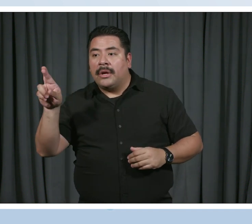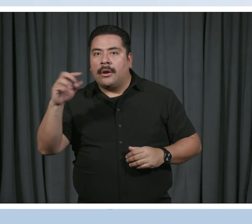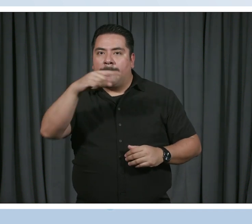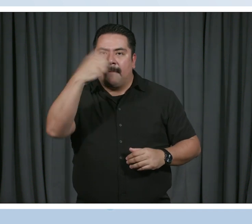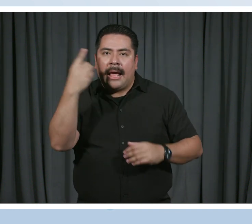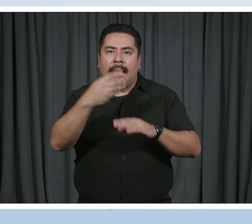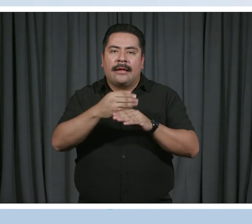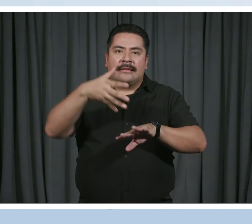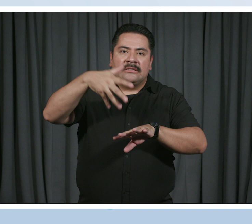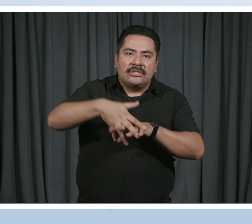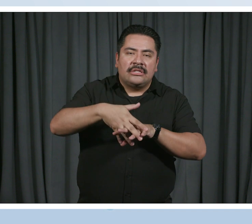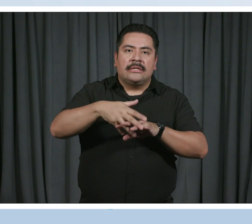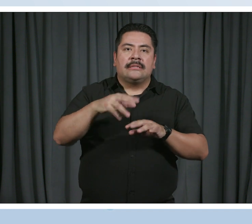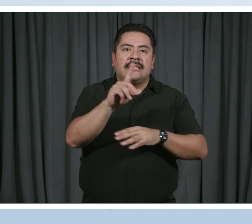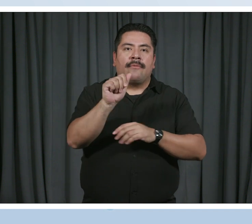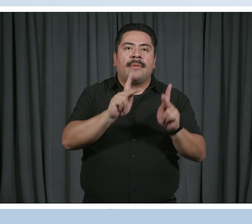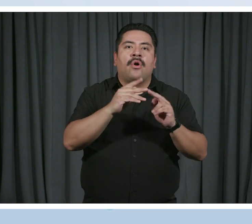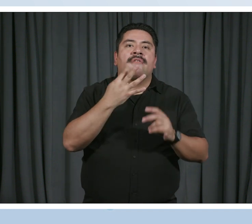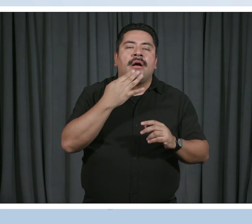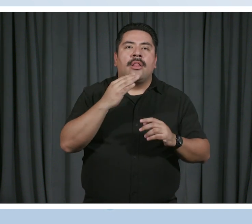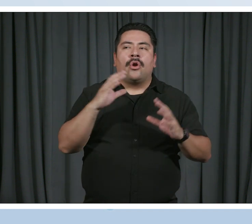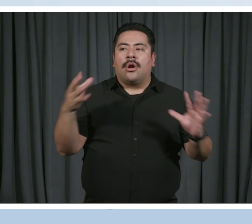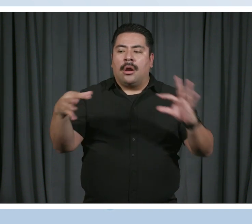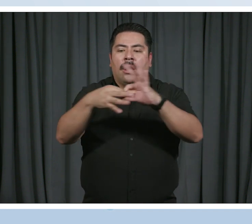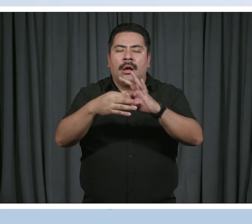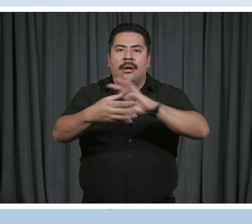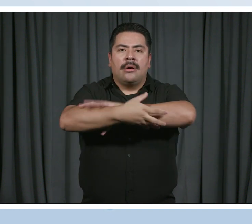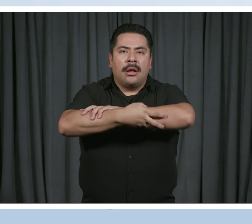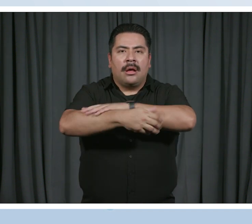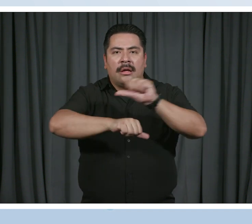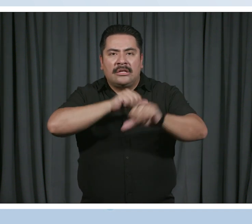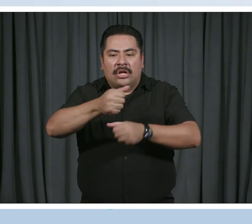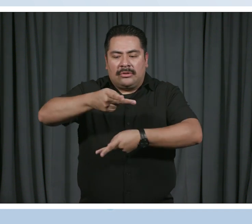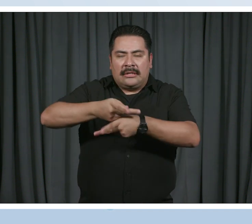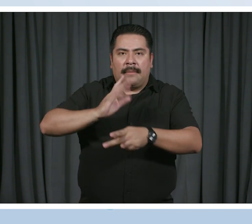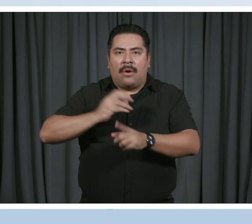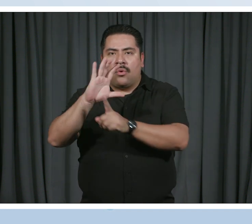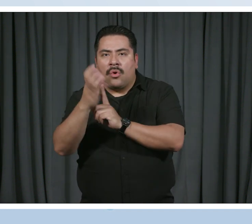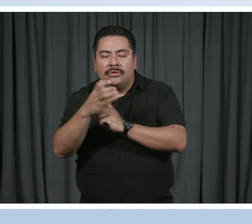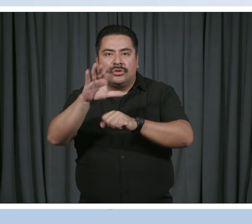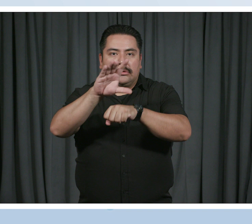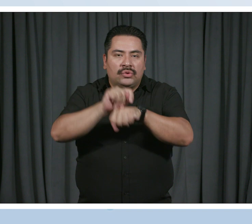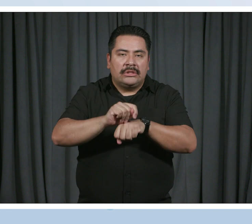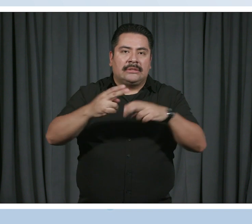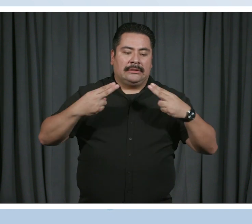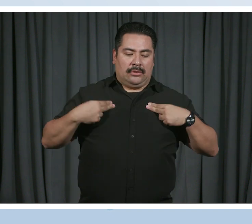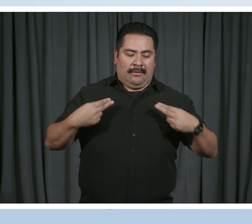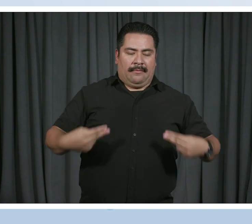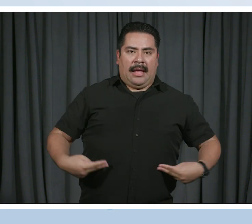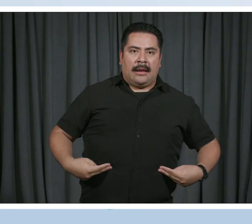indigenous, disabled people of color, groping for each other to hold on to our cultures, traditions, our humanity,